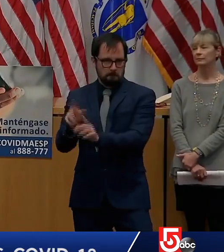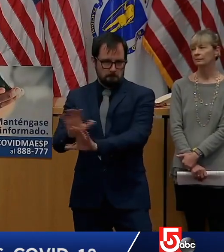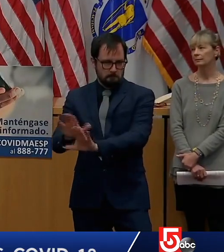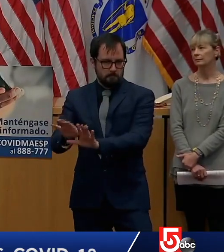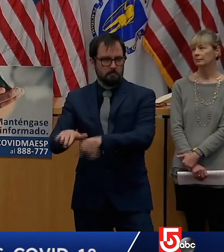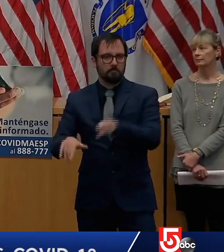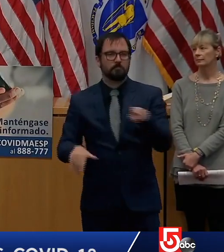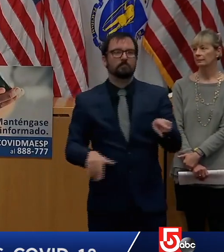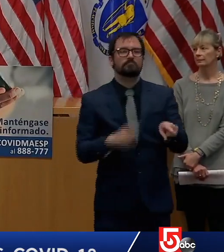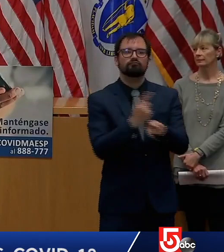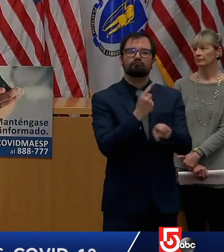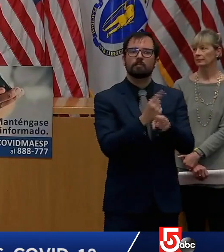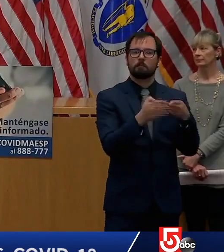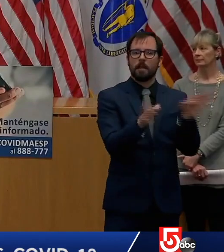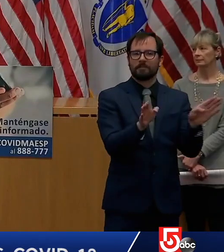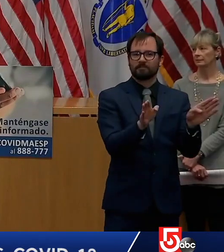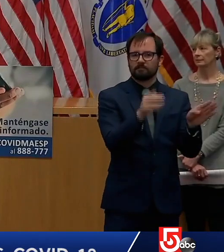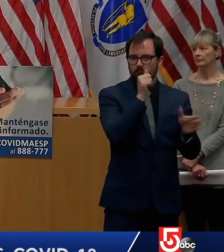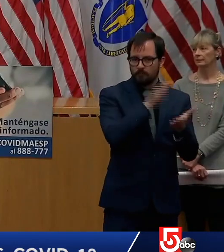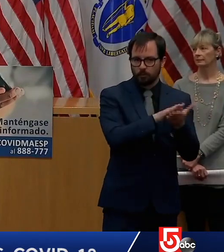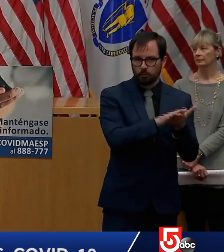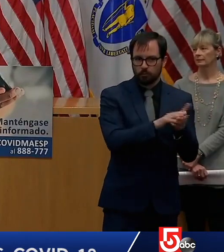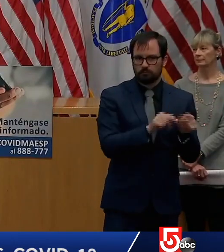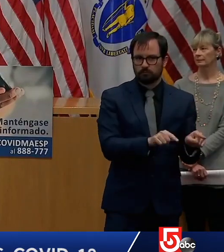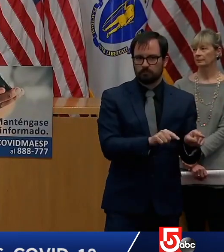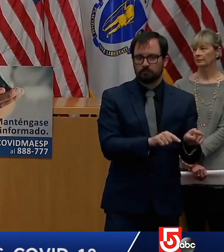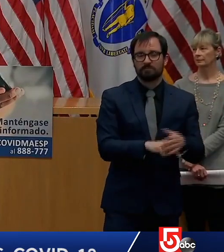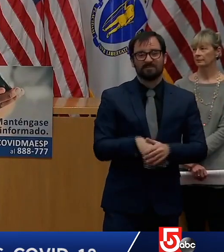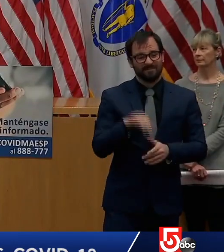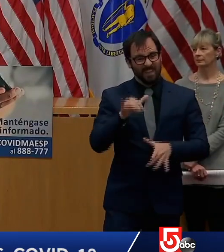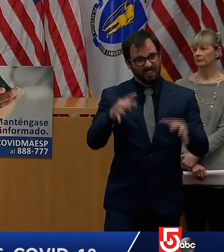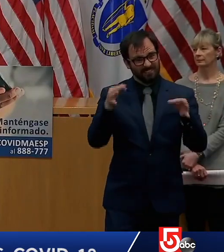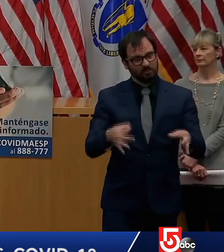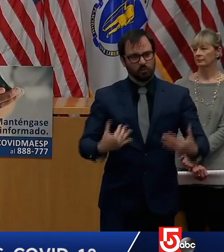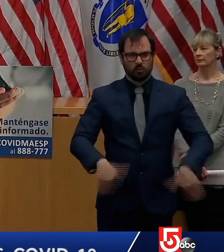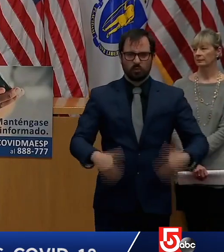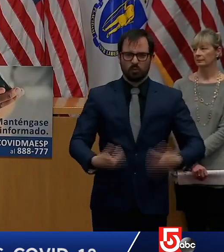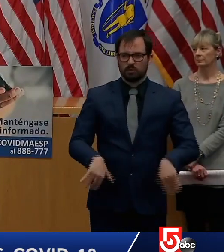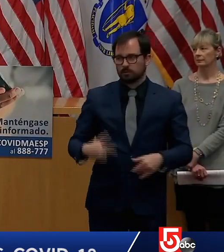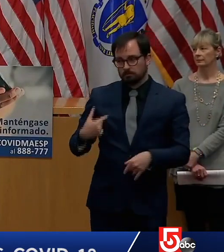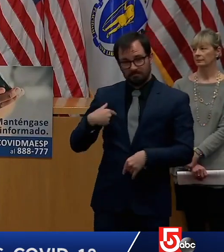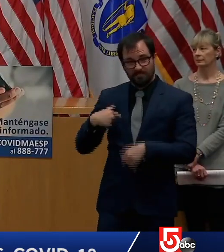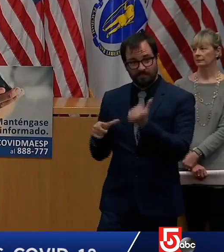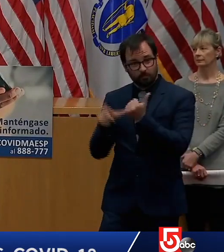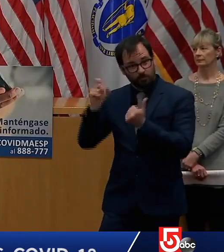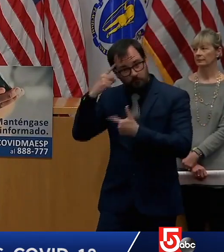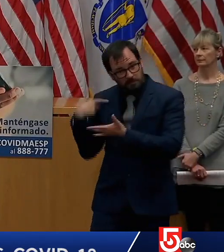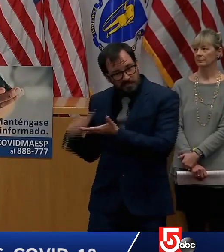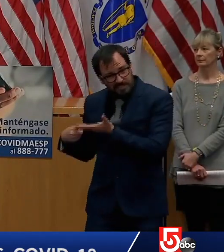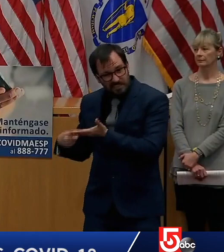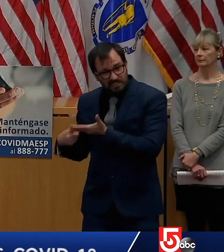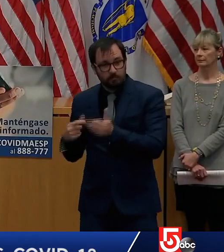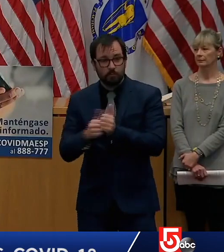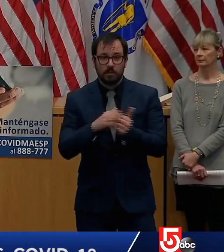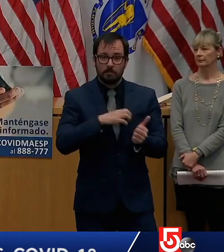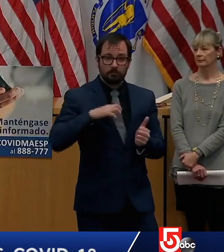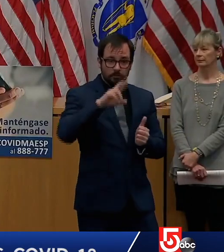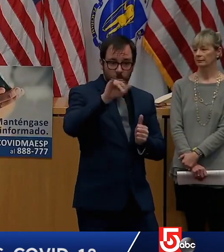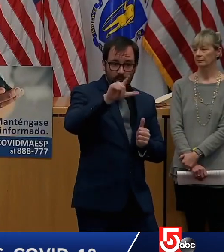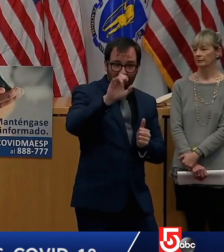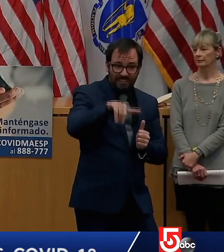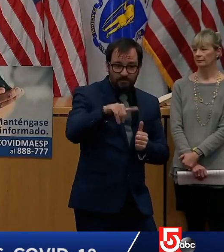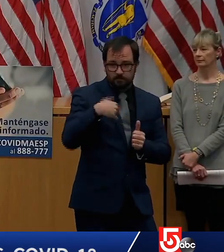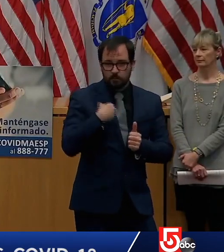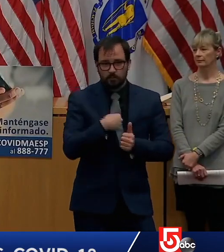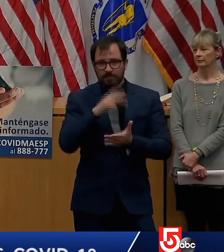tons of time talking with secretary jim pizer commissioner jeff riley and many of our leaders in local communities about